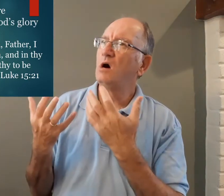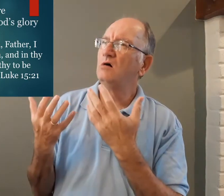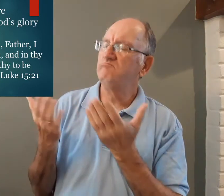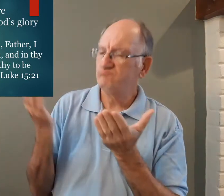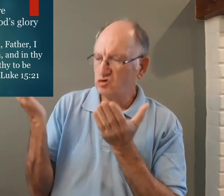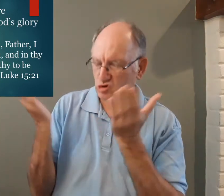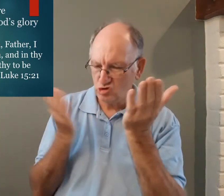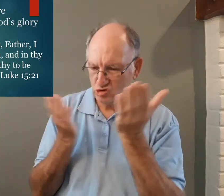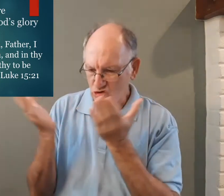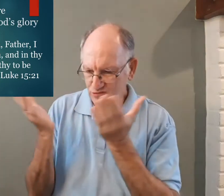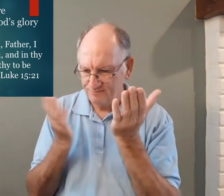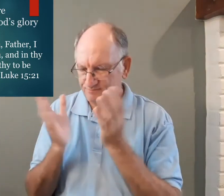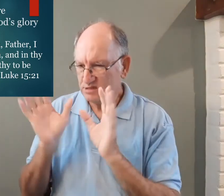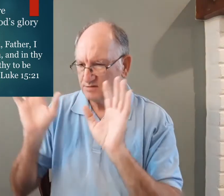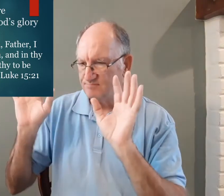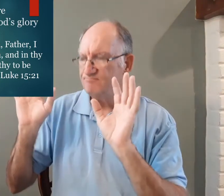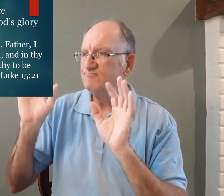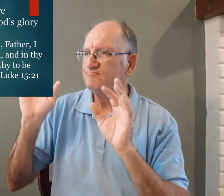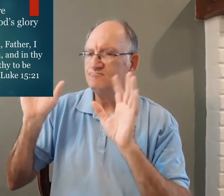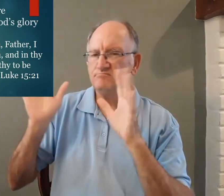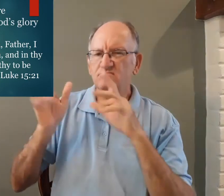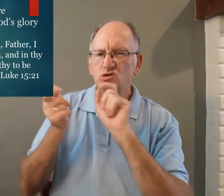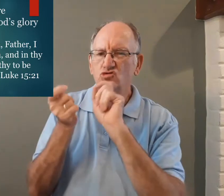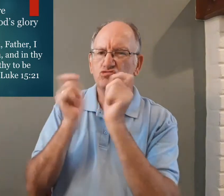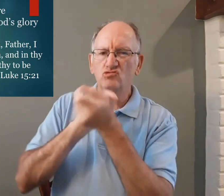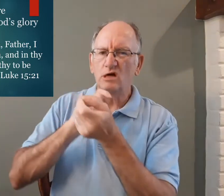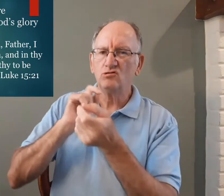he said I have shame I should be a servant